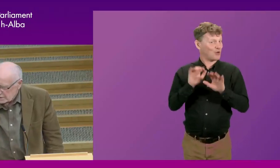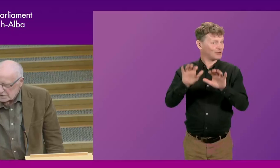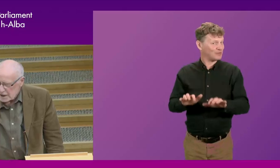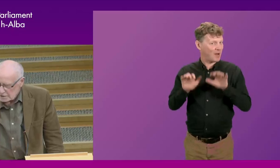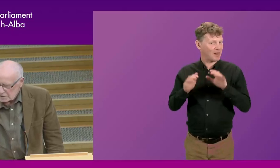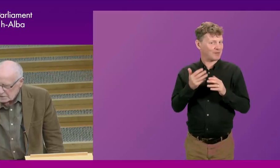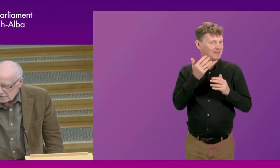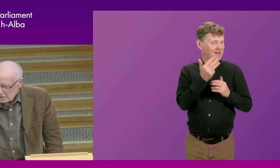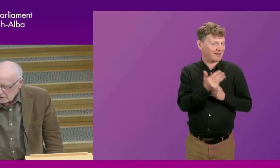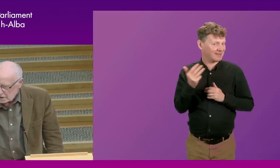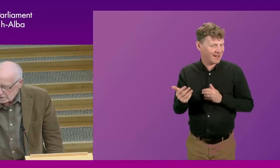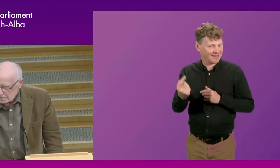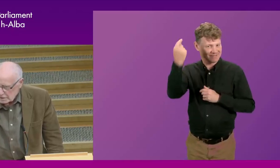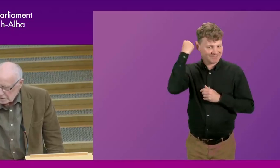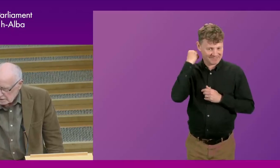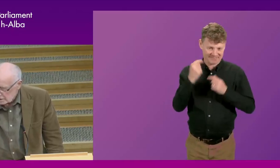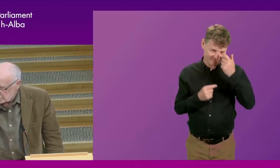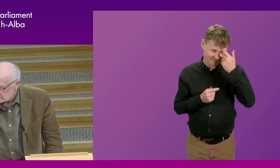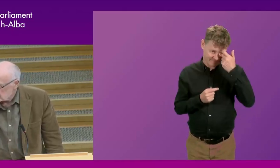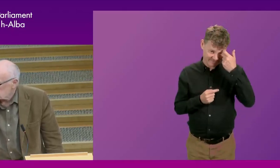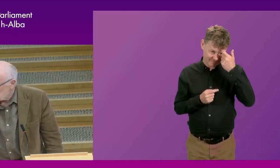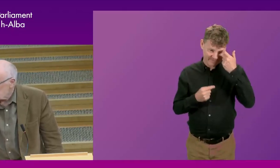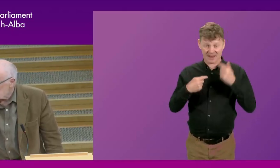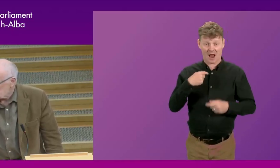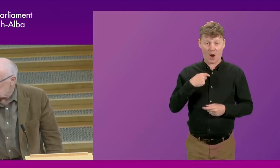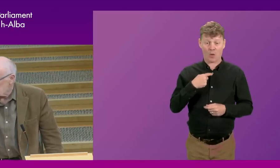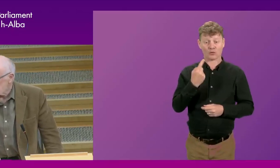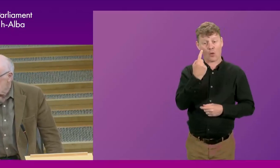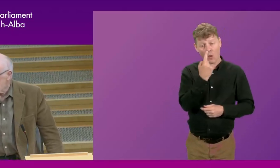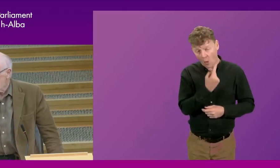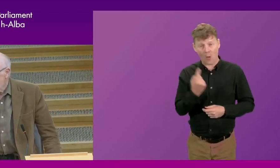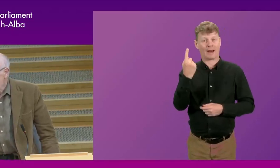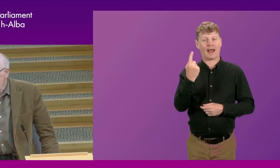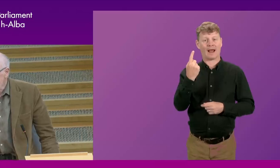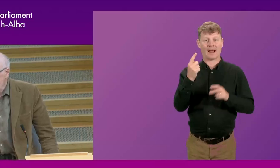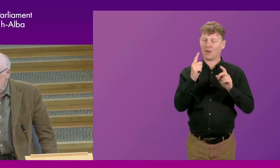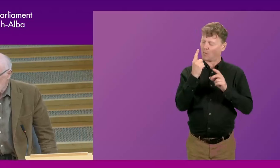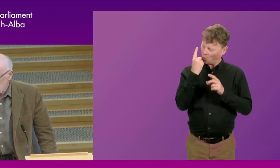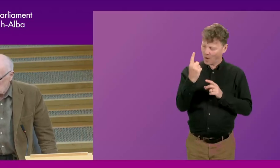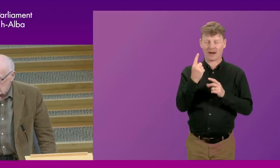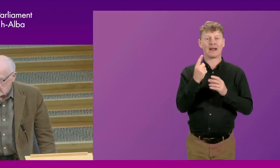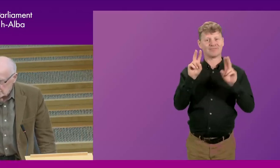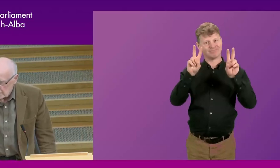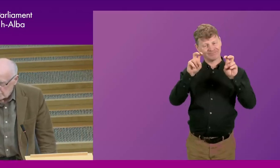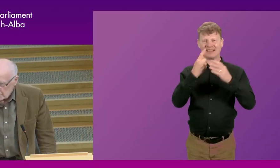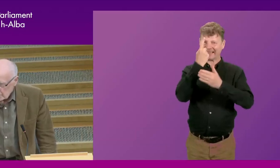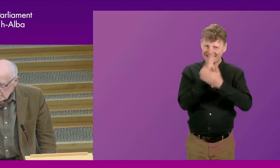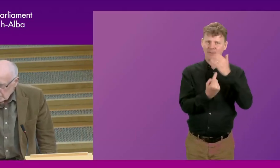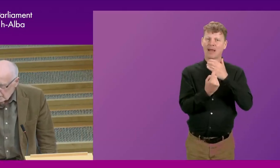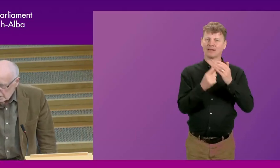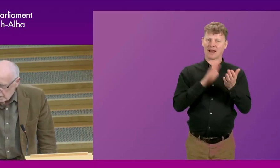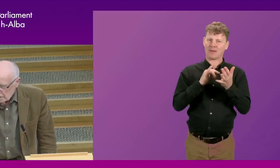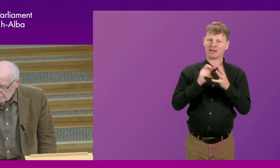1999. And I was the only independent MSP at that time.